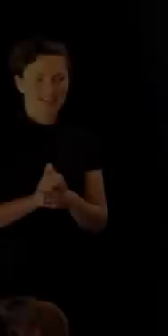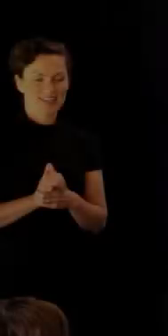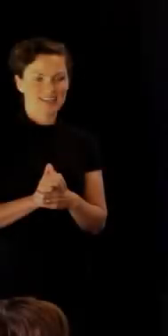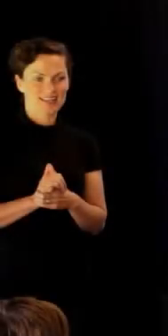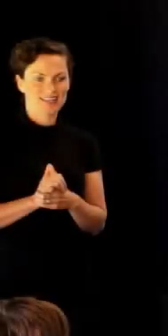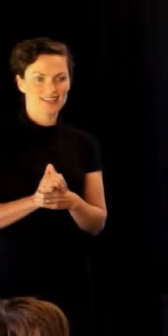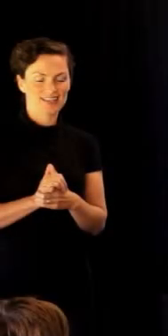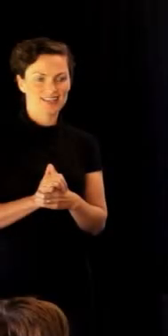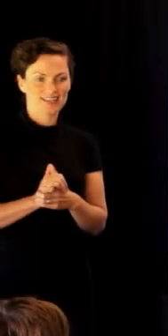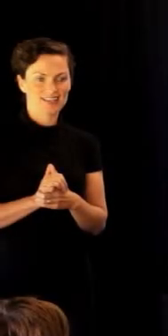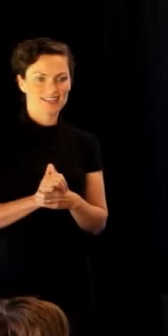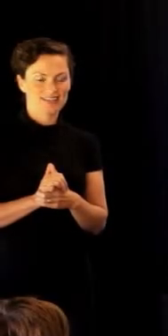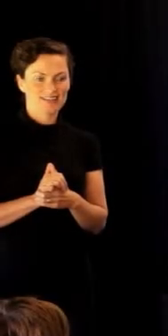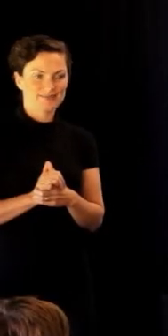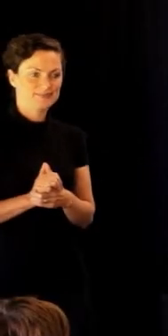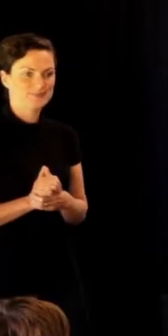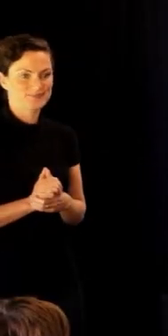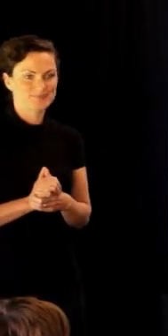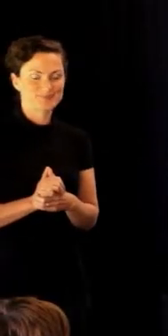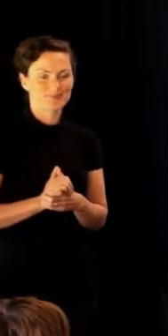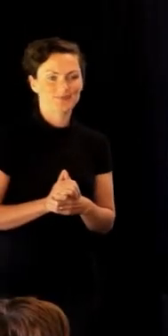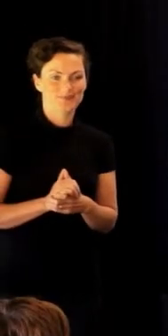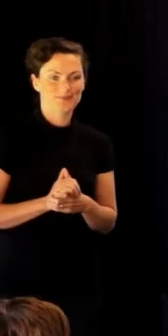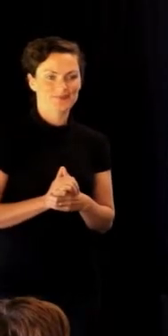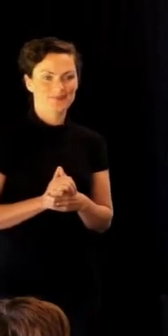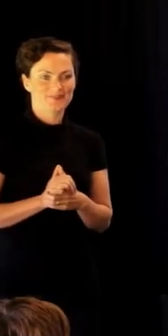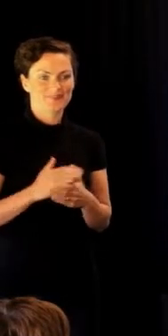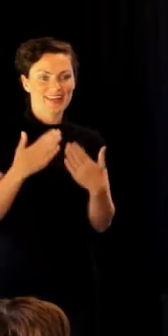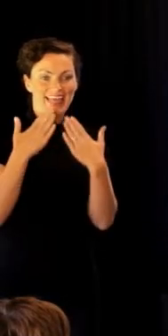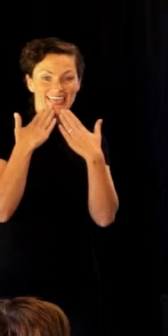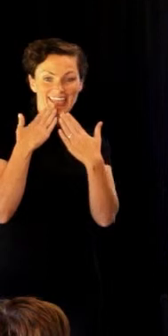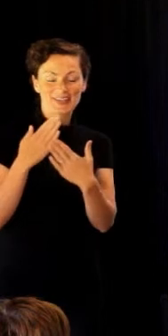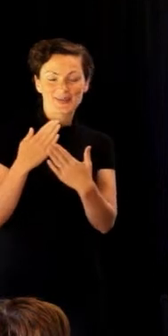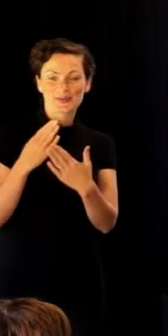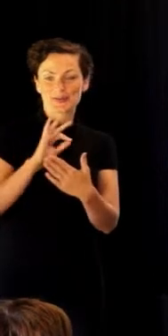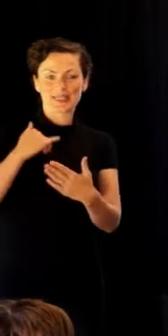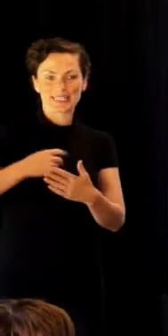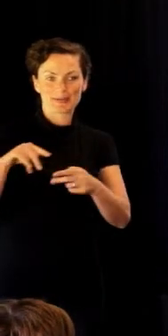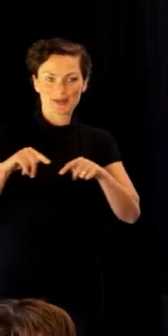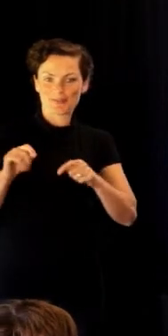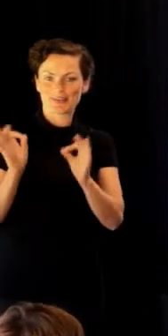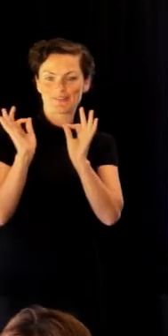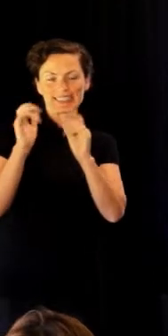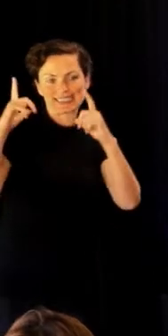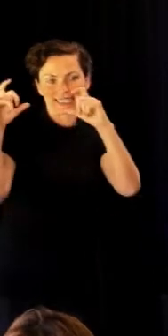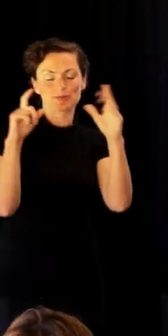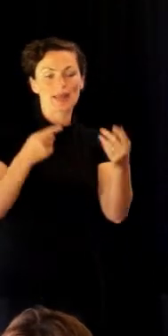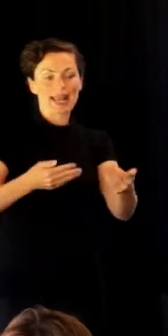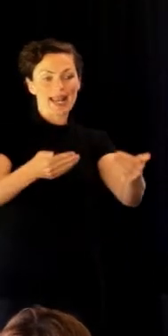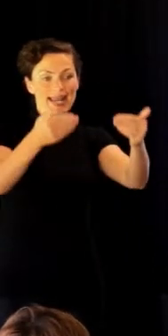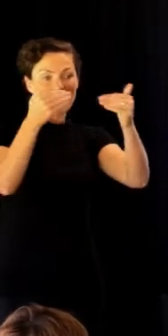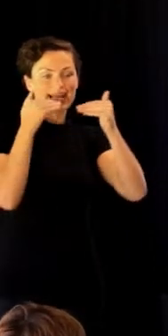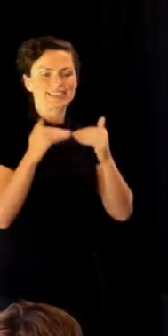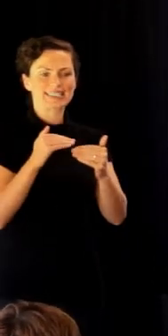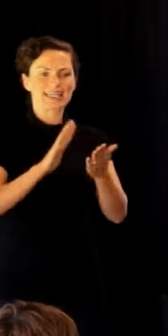Our second snapshot of success comes from the Haemophilia Foundation of New Zealand, HFNZ.